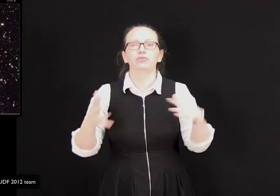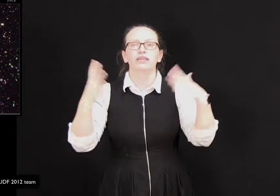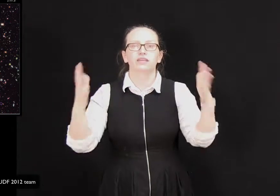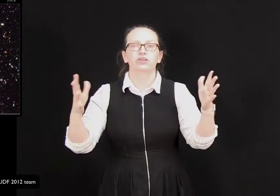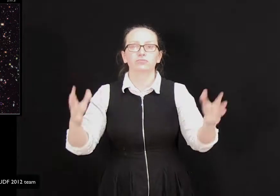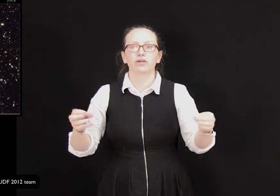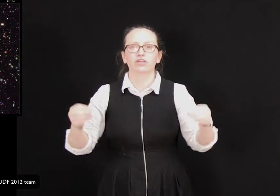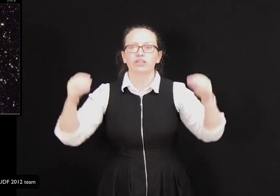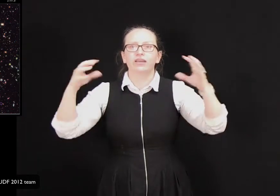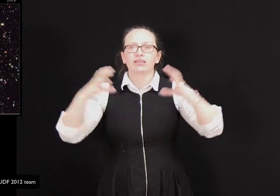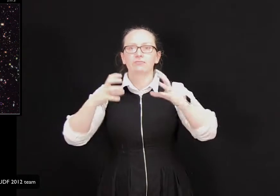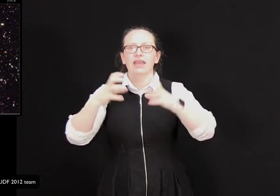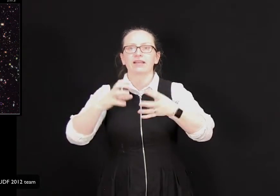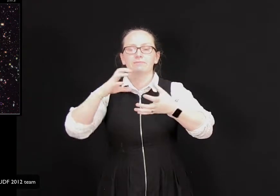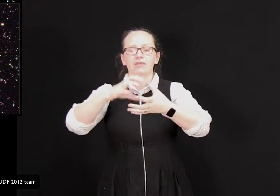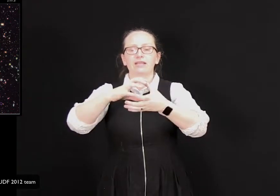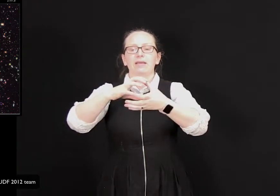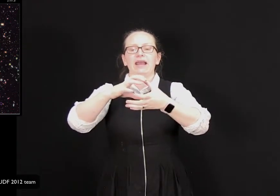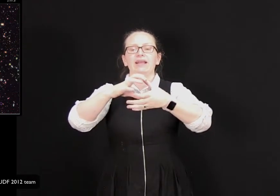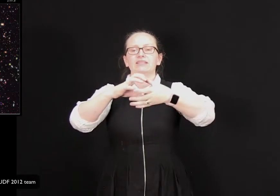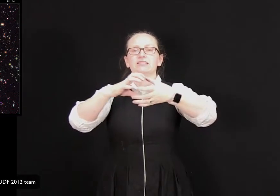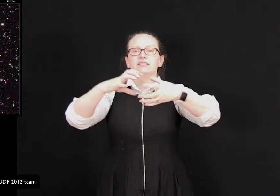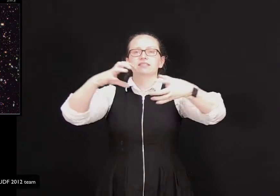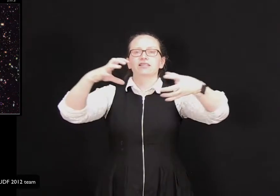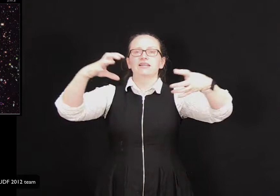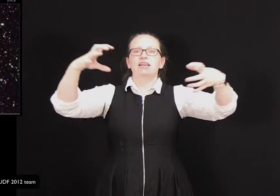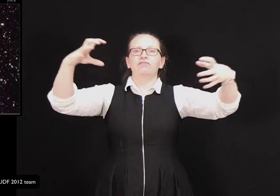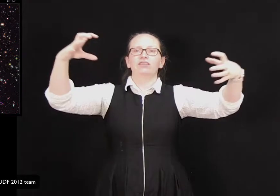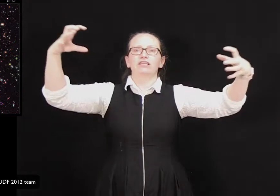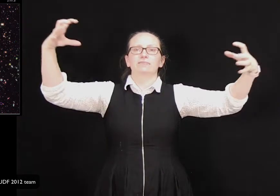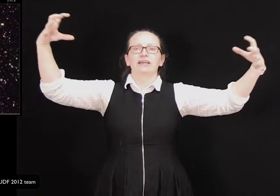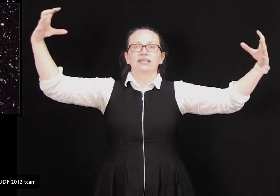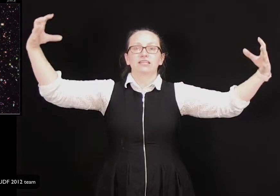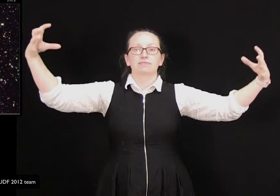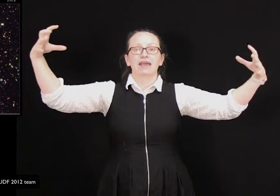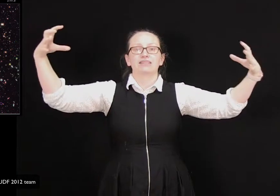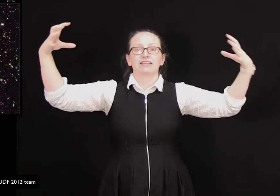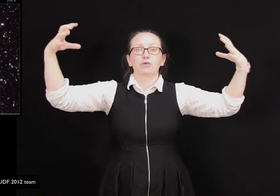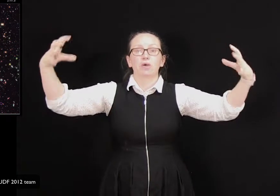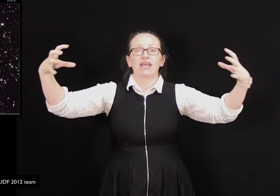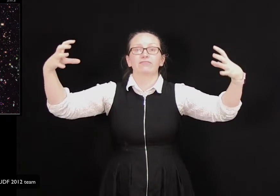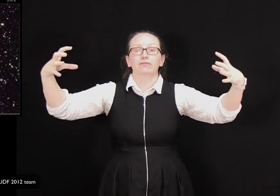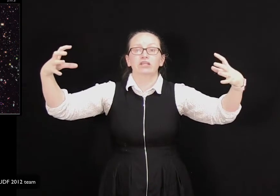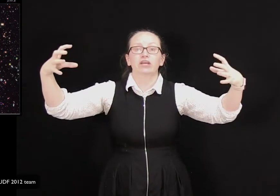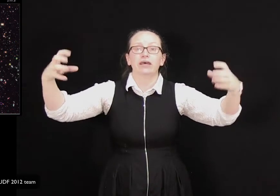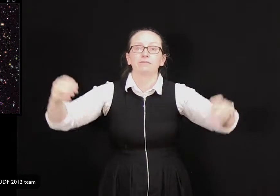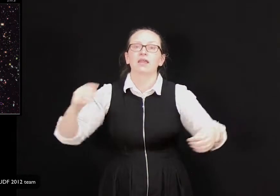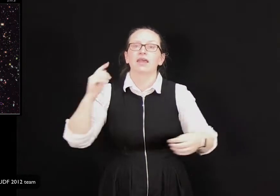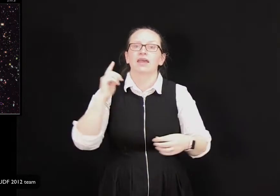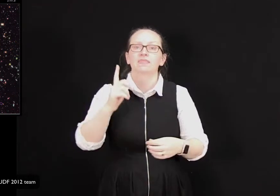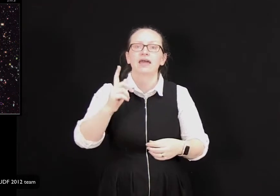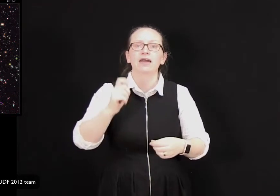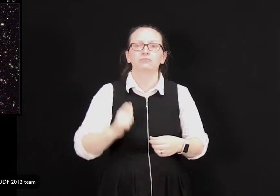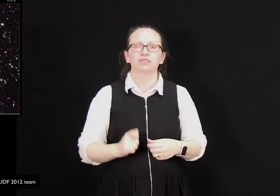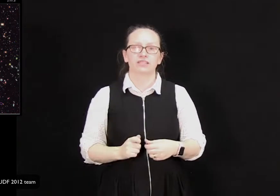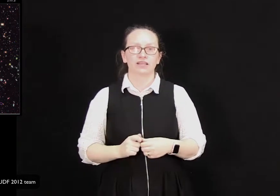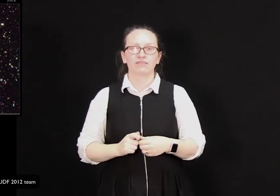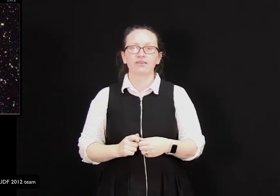in cosmology. That we had a big bang and since then everything's been expanding away from each other. And that was discovered